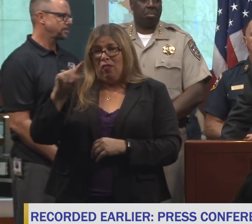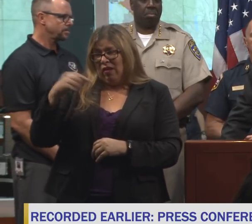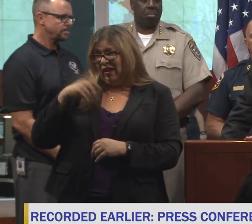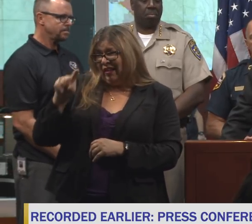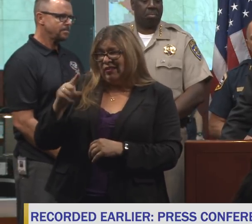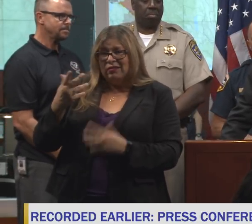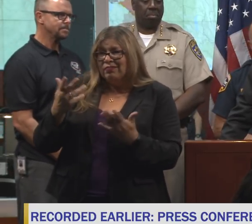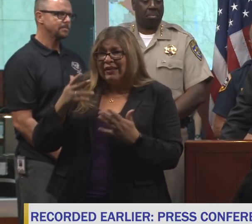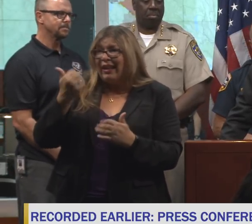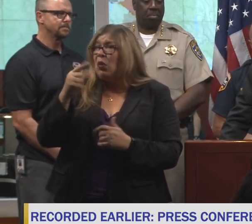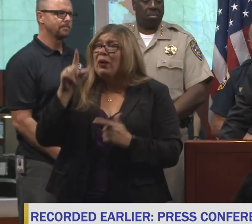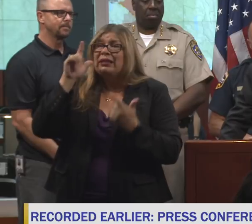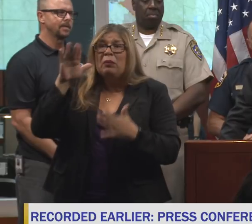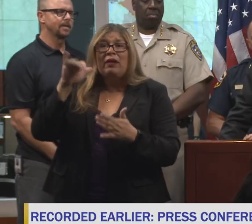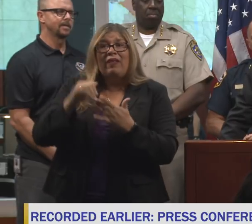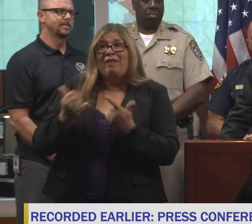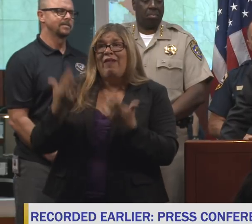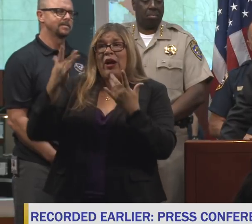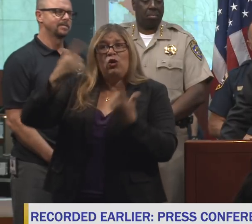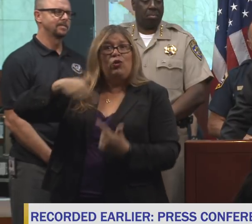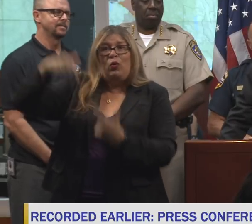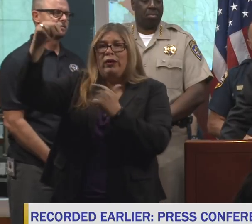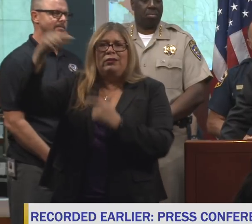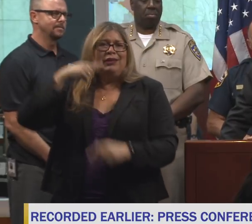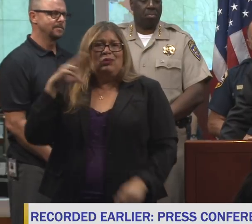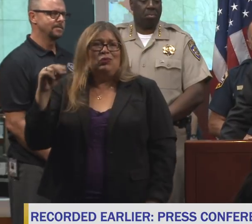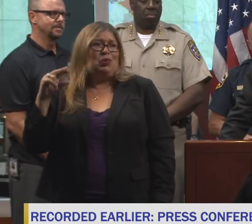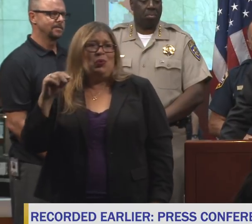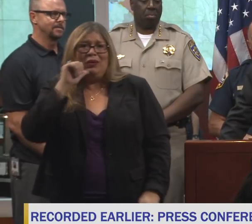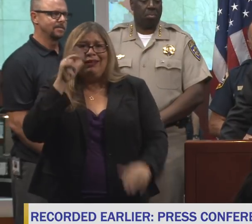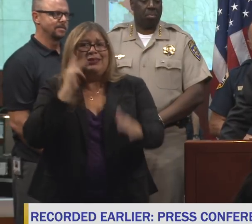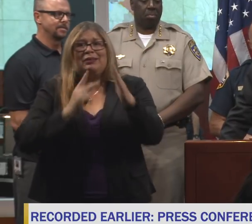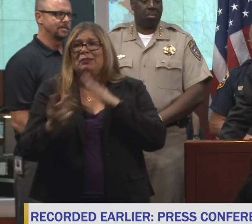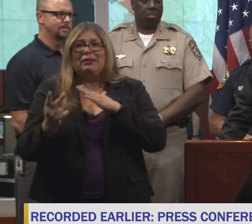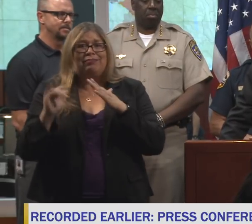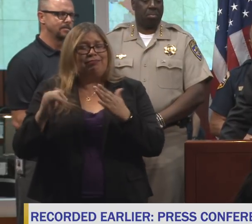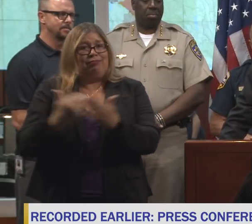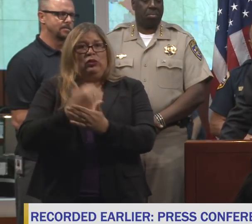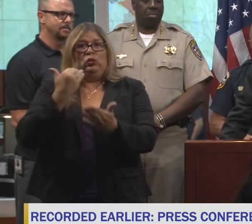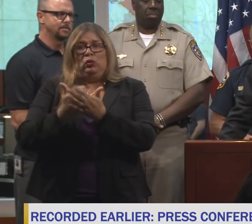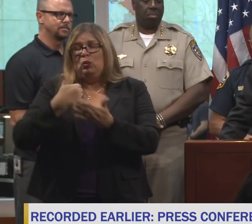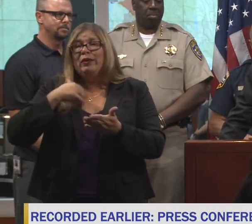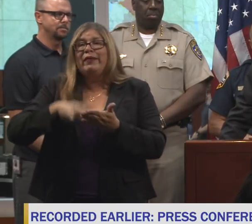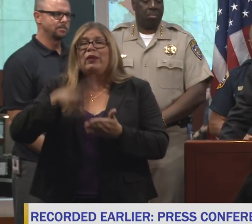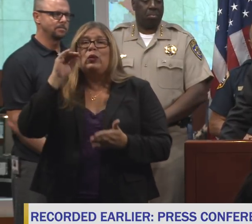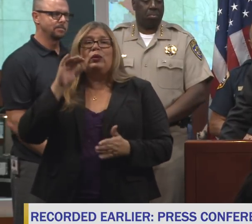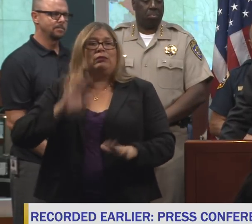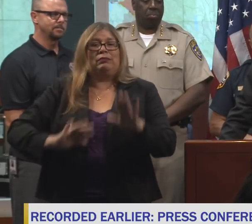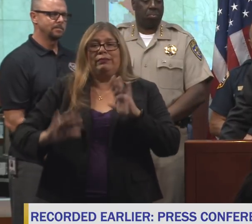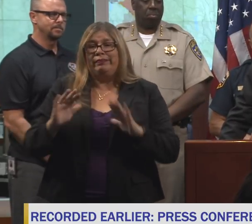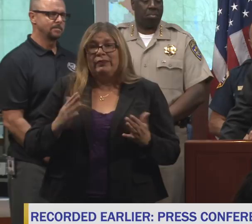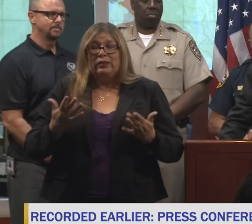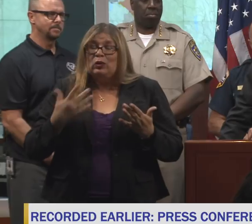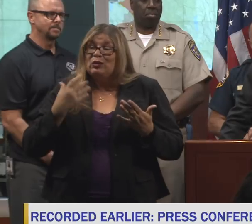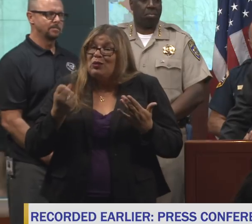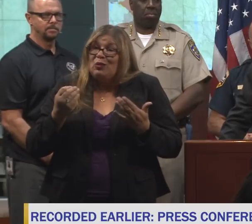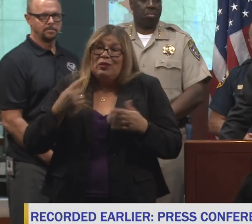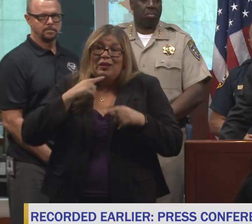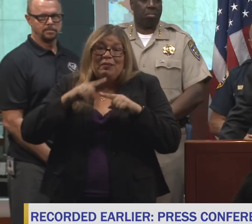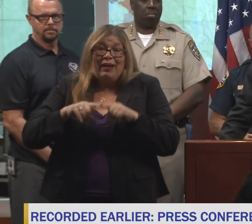fire tornado? And his answer was no. So we're still learning and it just depends on how cautious you want to be.